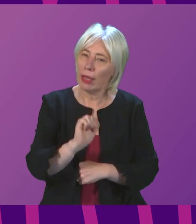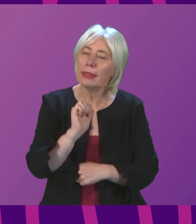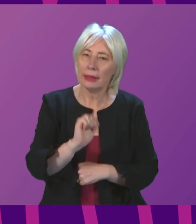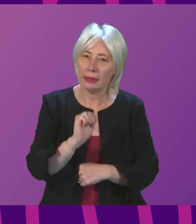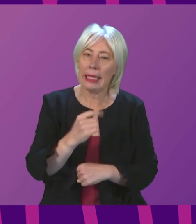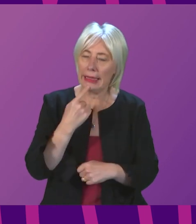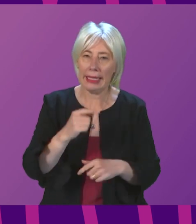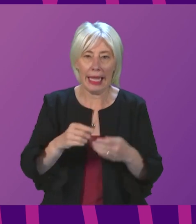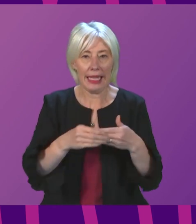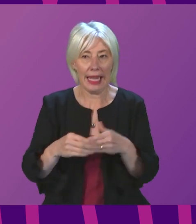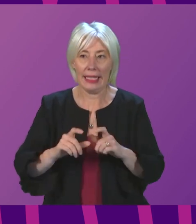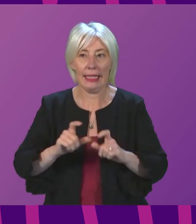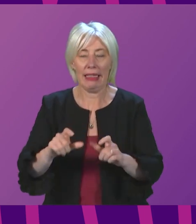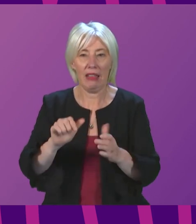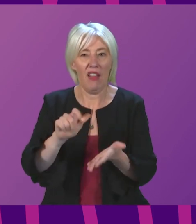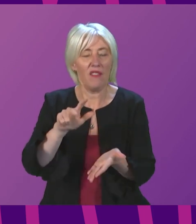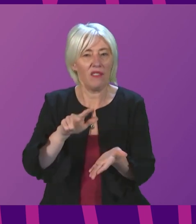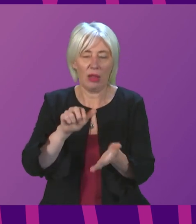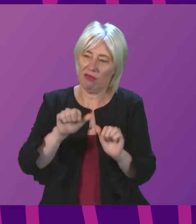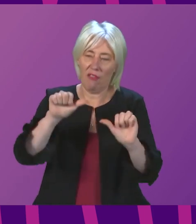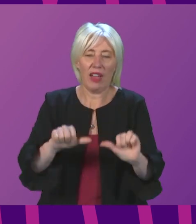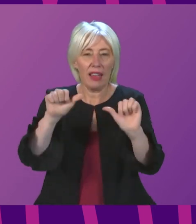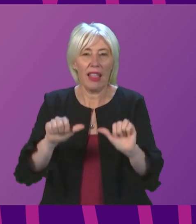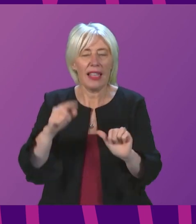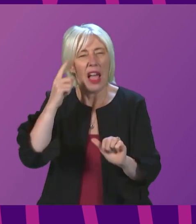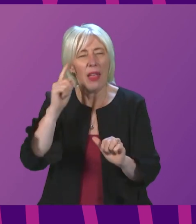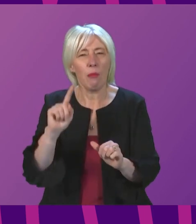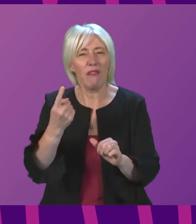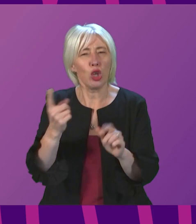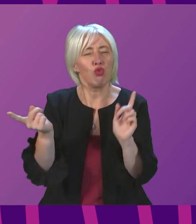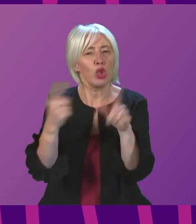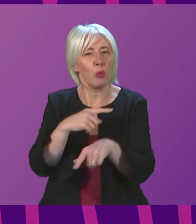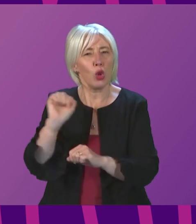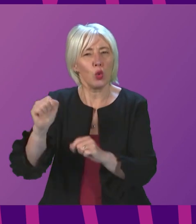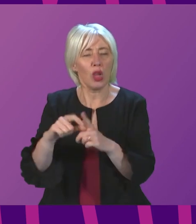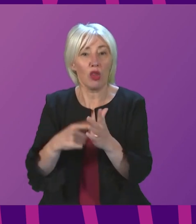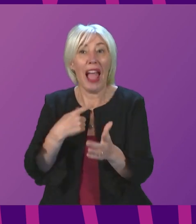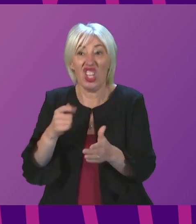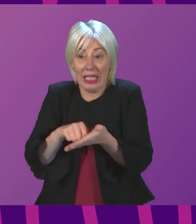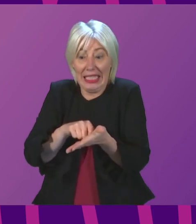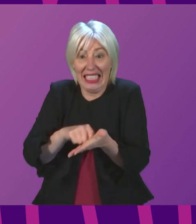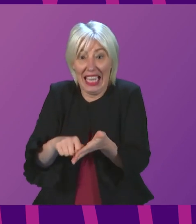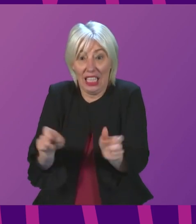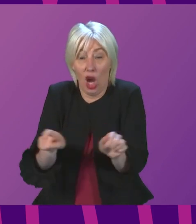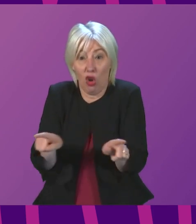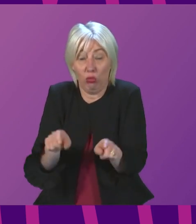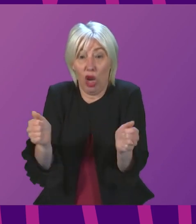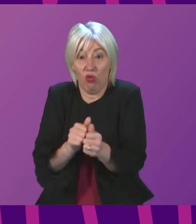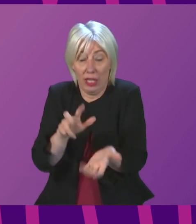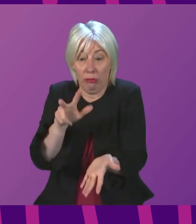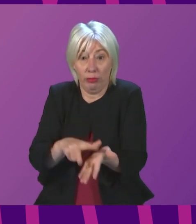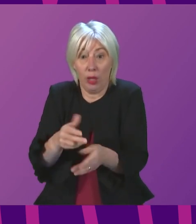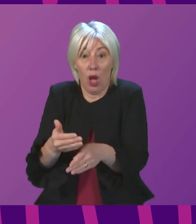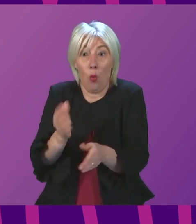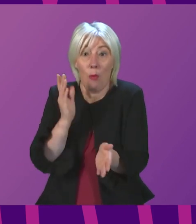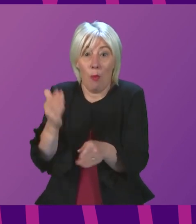the guidance was still being finalised. I said, I think in my first answer to Douglas Ross, I just signed off the guidance before I came to the chamber so that